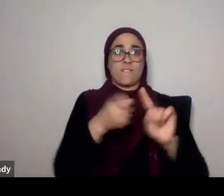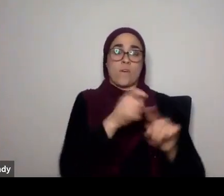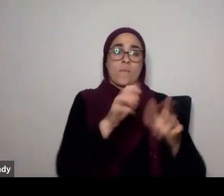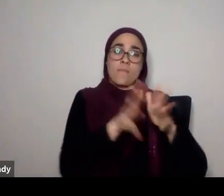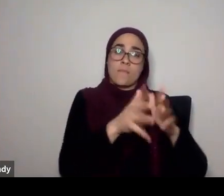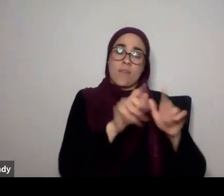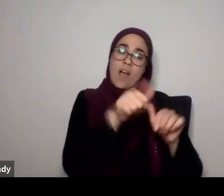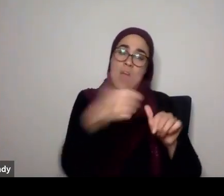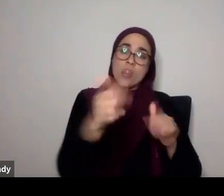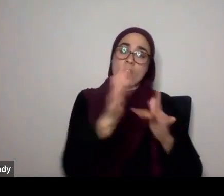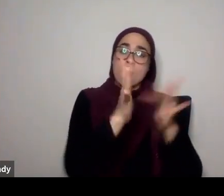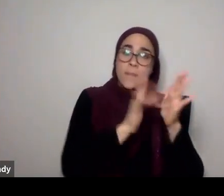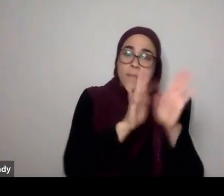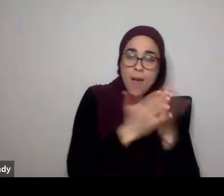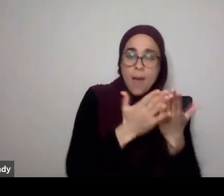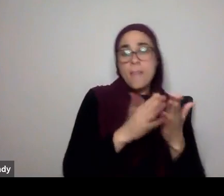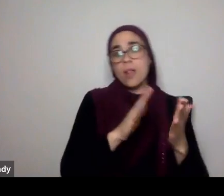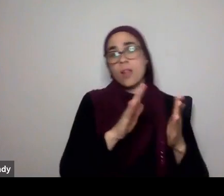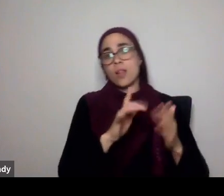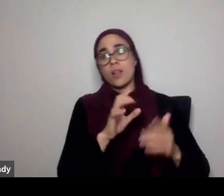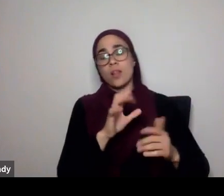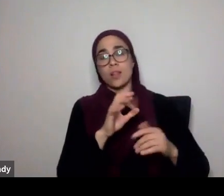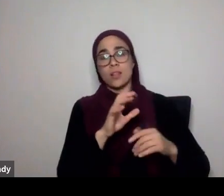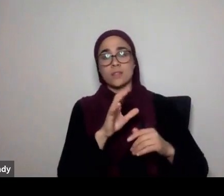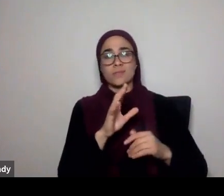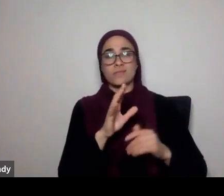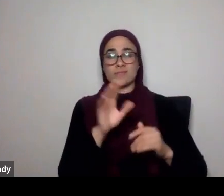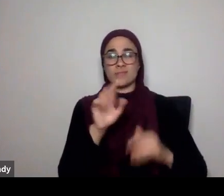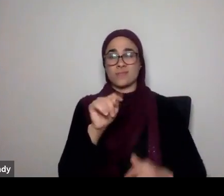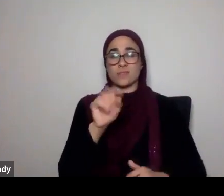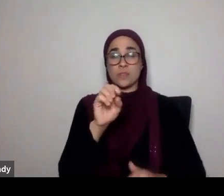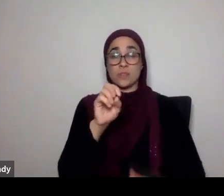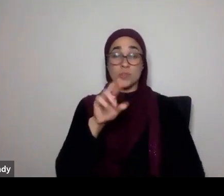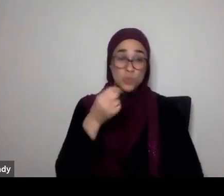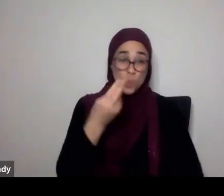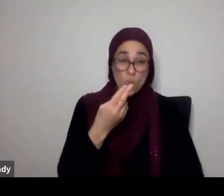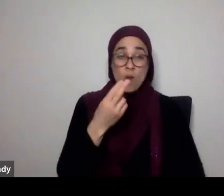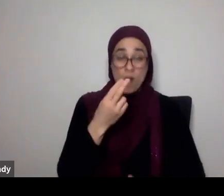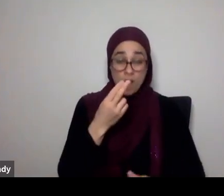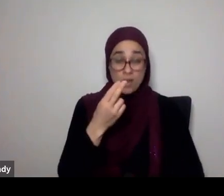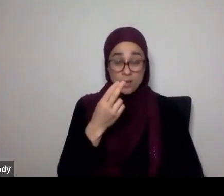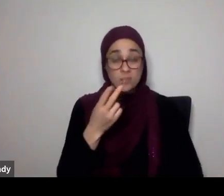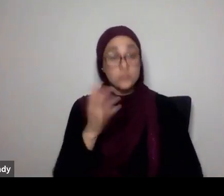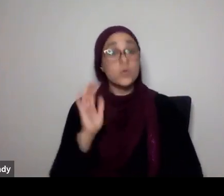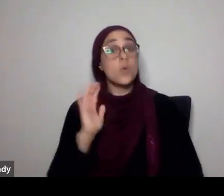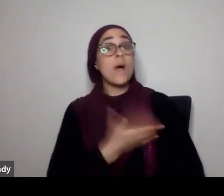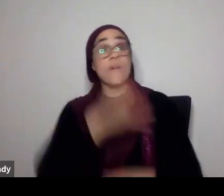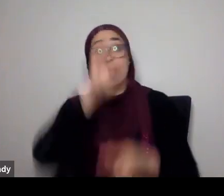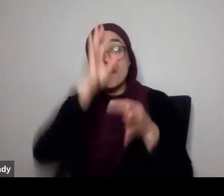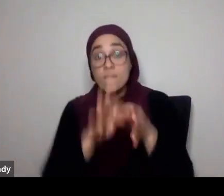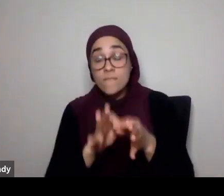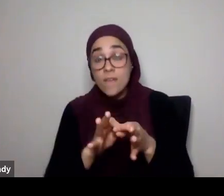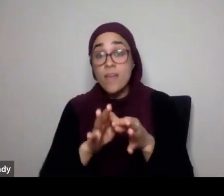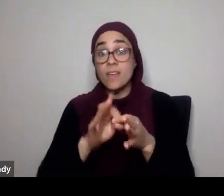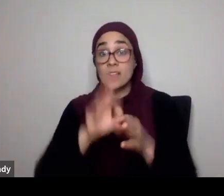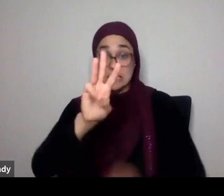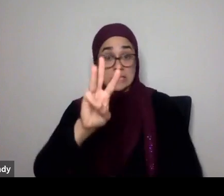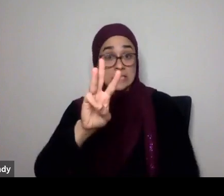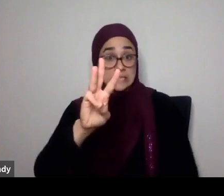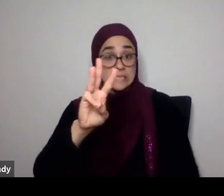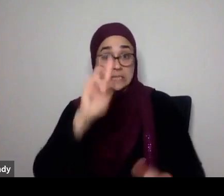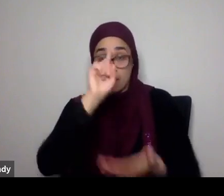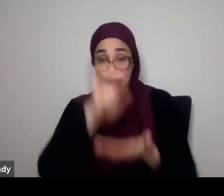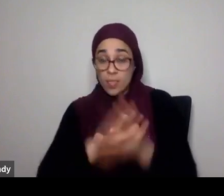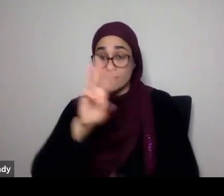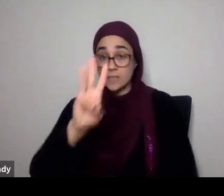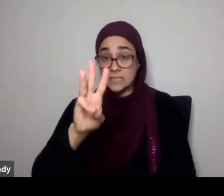respect part of believing in Allah subhanahu wa ta'ala as Muslims, part of our iman, our faith, sixth arkan of iman, is believing in the previous books,